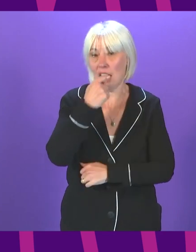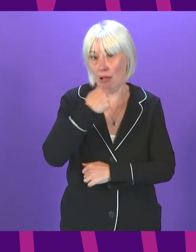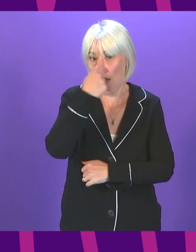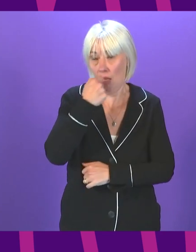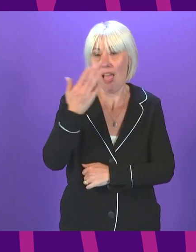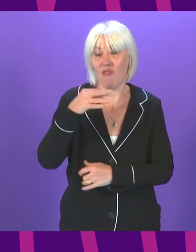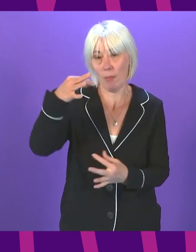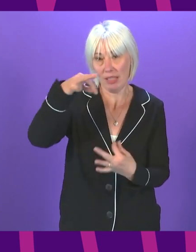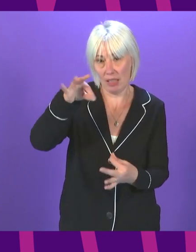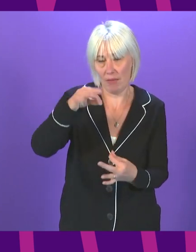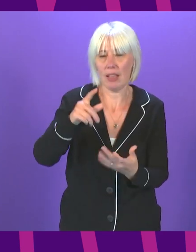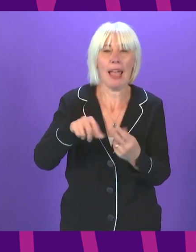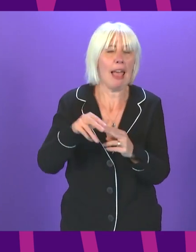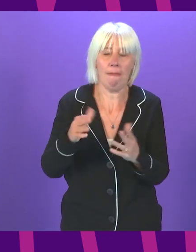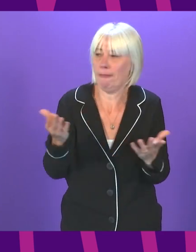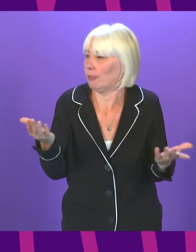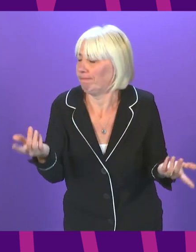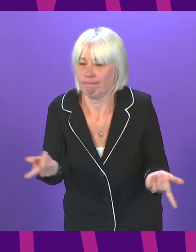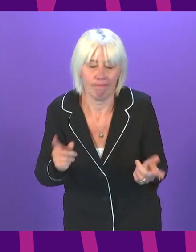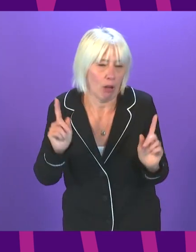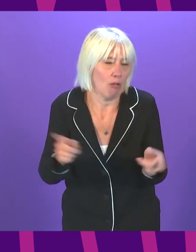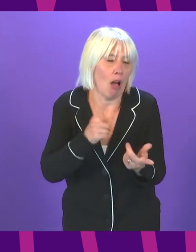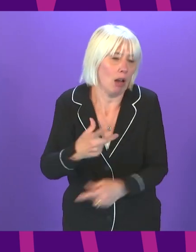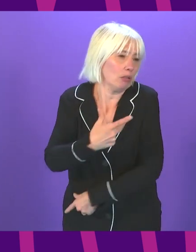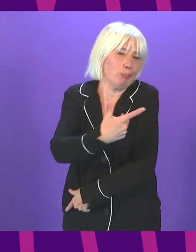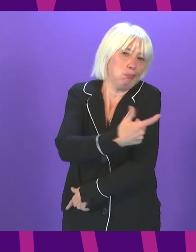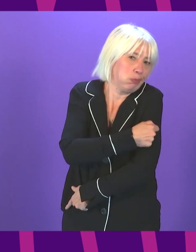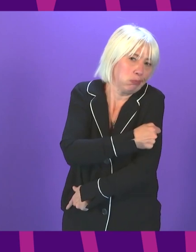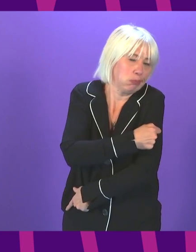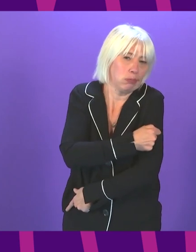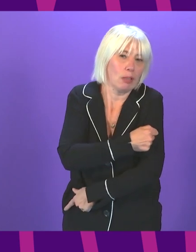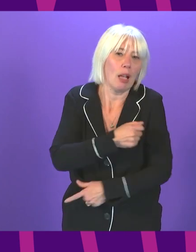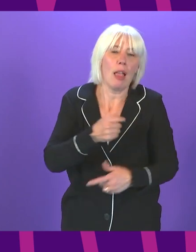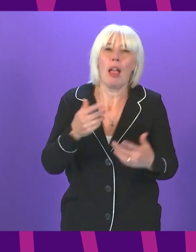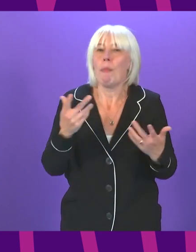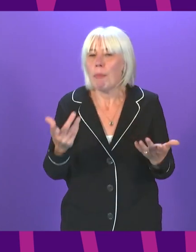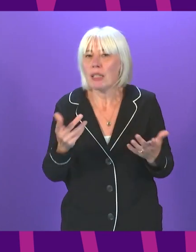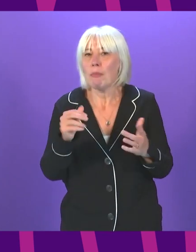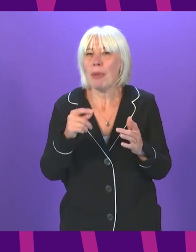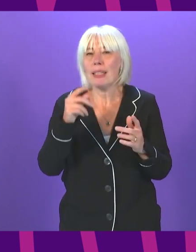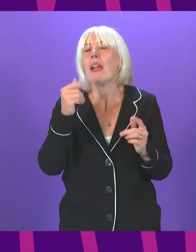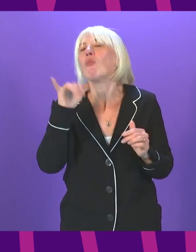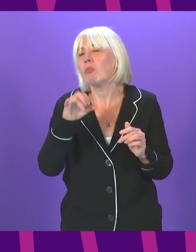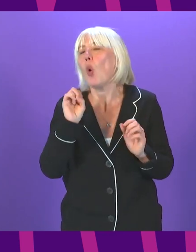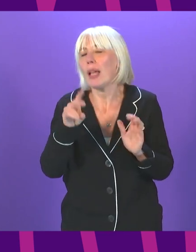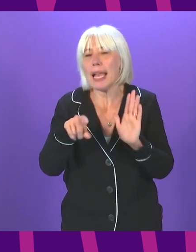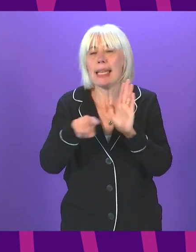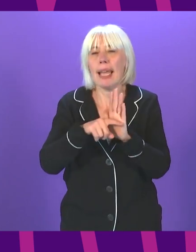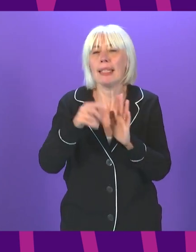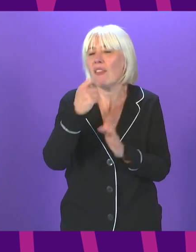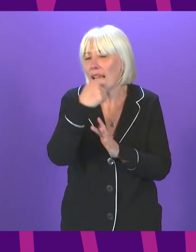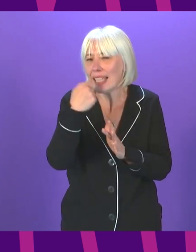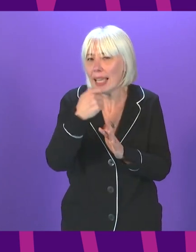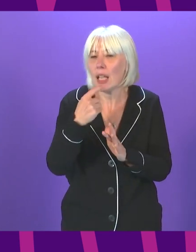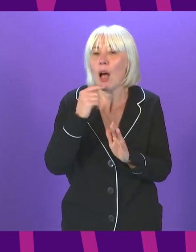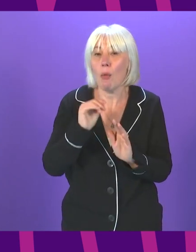you weren't able to get vaccinated, for example, instead of a straightforward exemption, whether a negative test might be an alternative. So we're not proposing to introduce